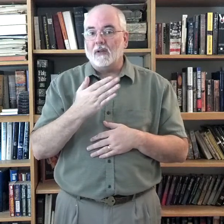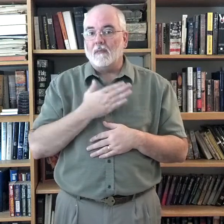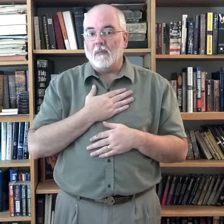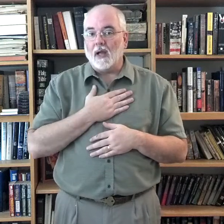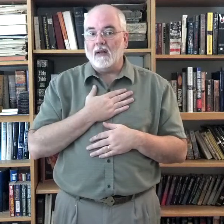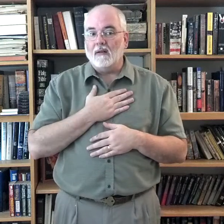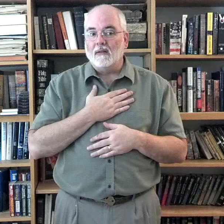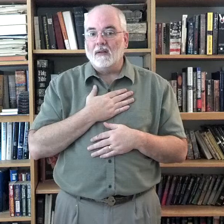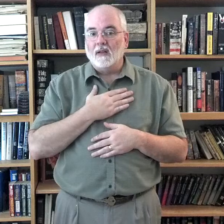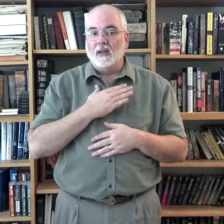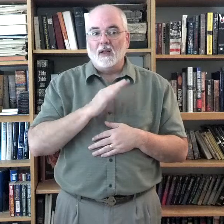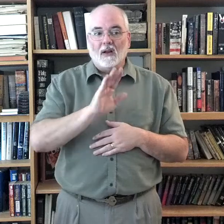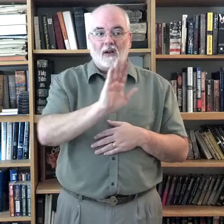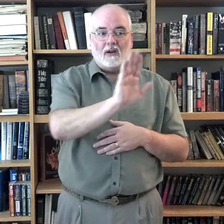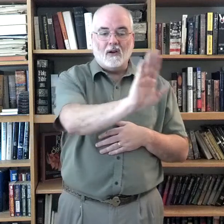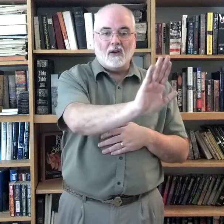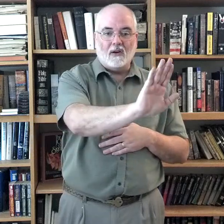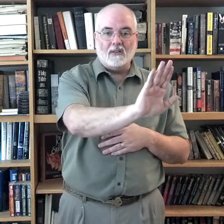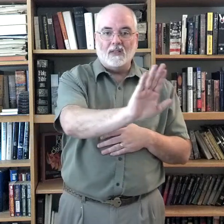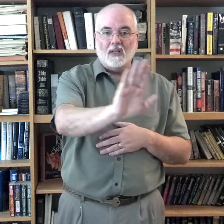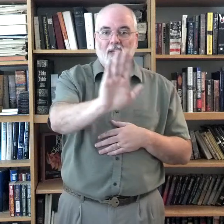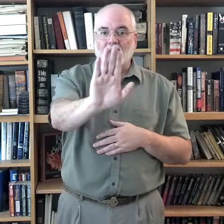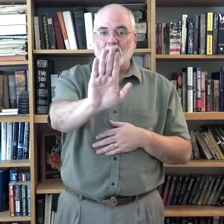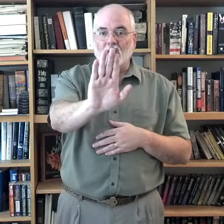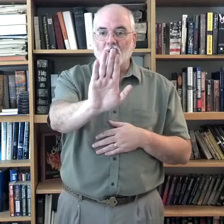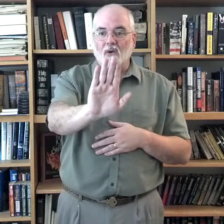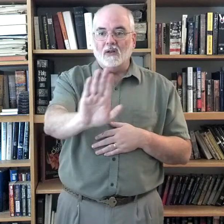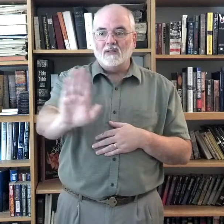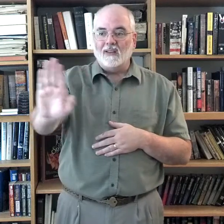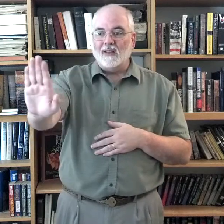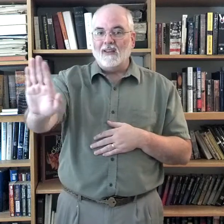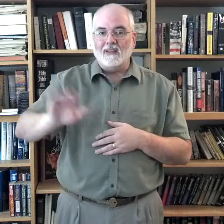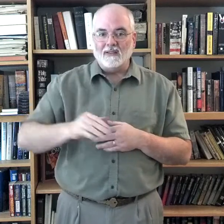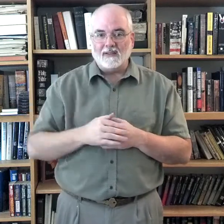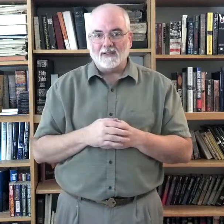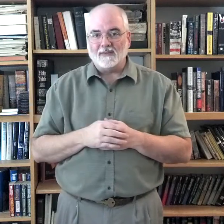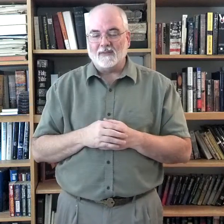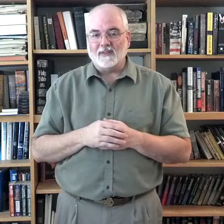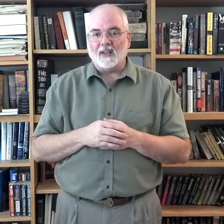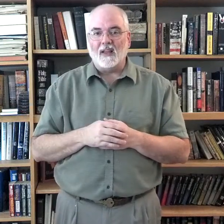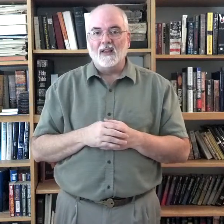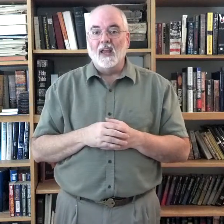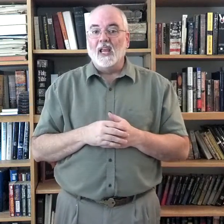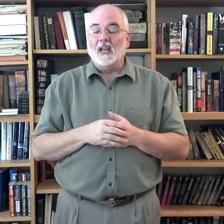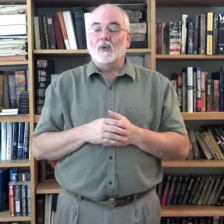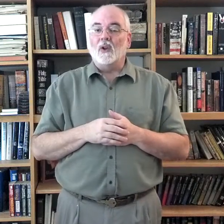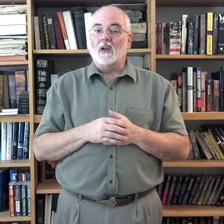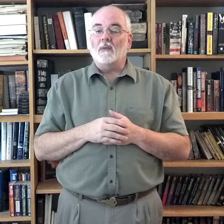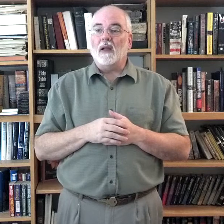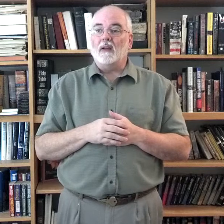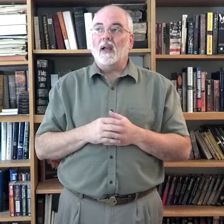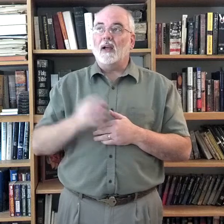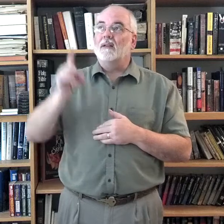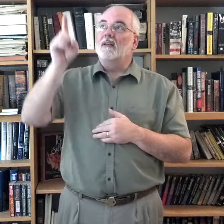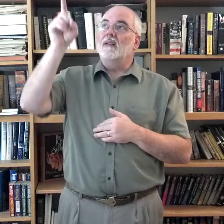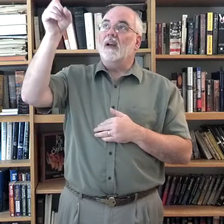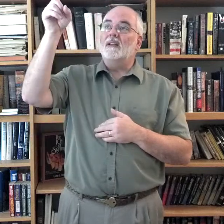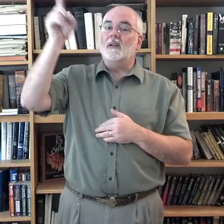Mine. Hers. Yours. His. Okay? If we're talking about God, God's up